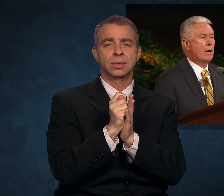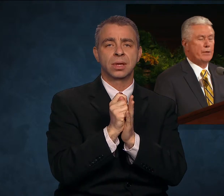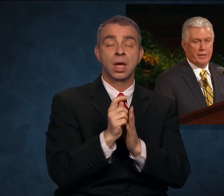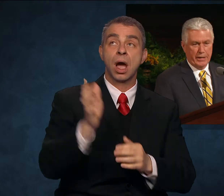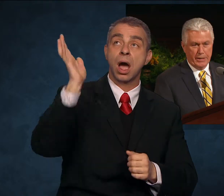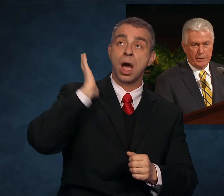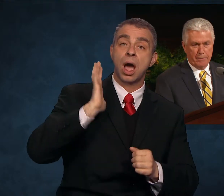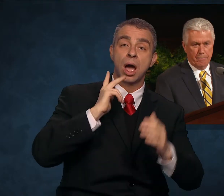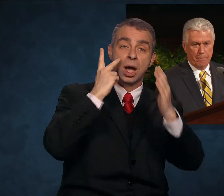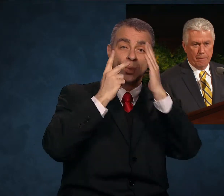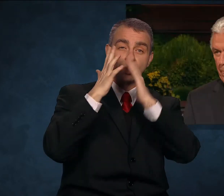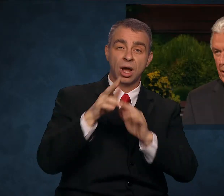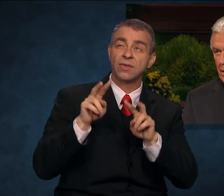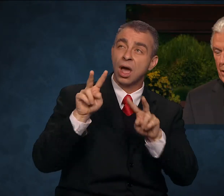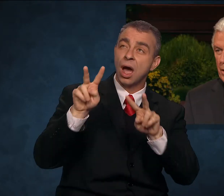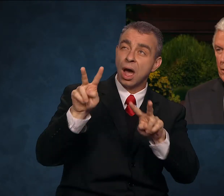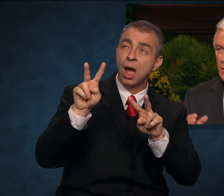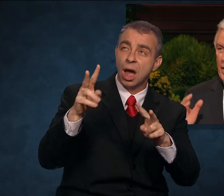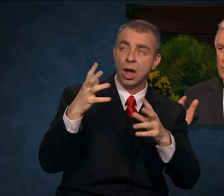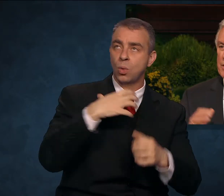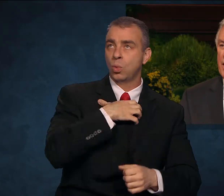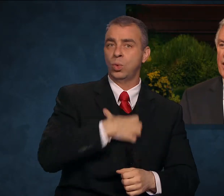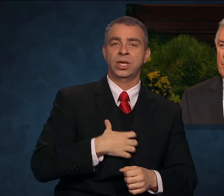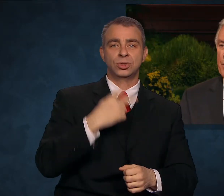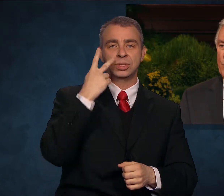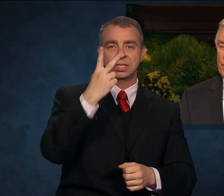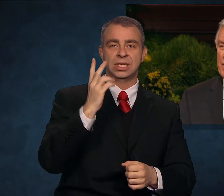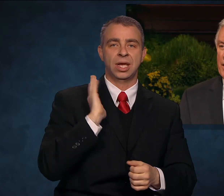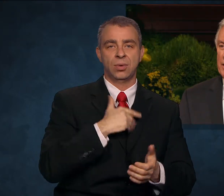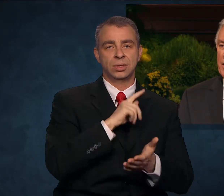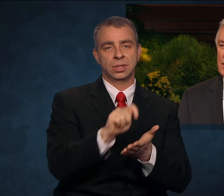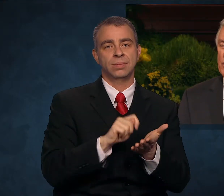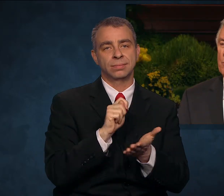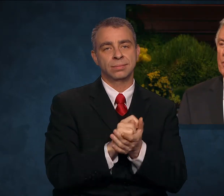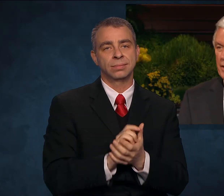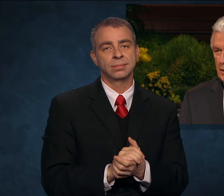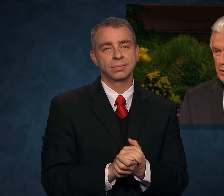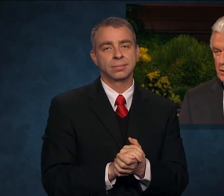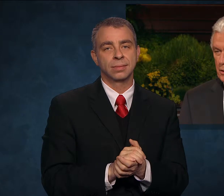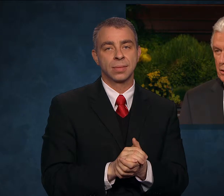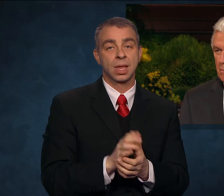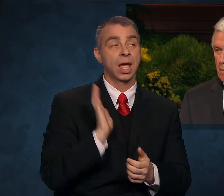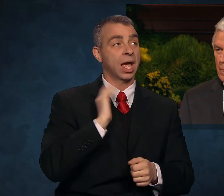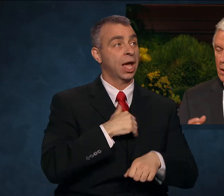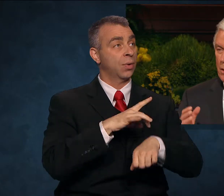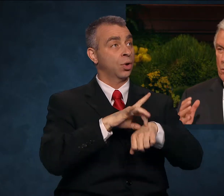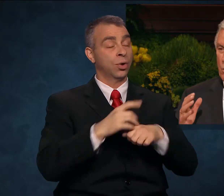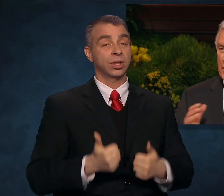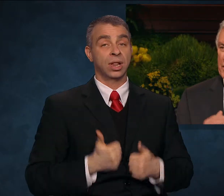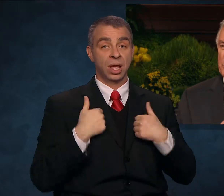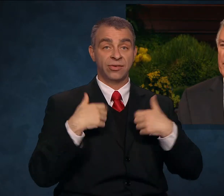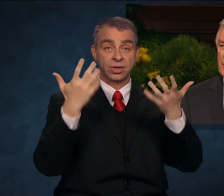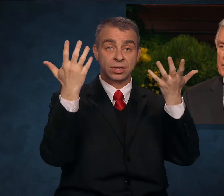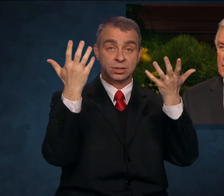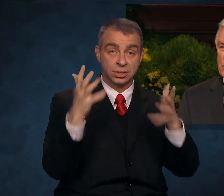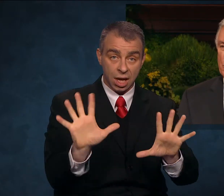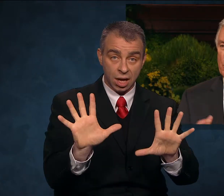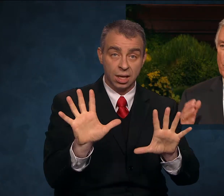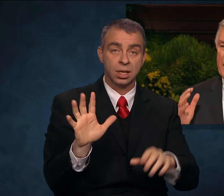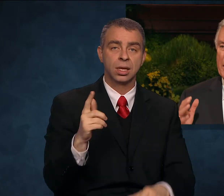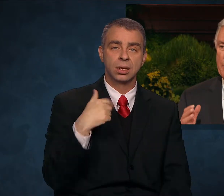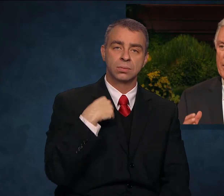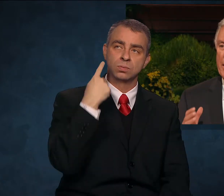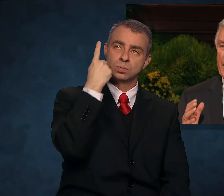our day. When our time in mortality is complete, what experiences